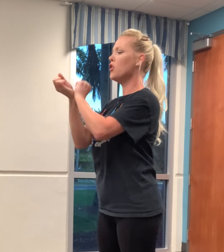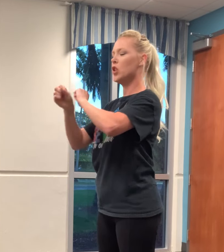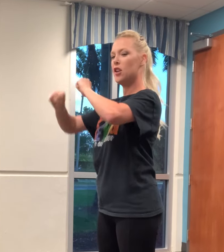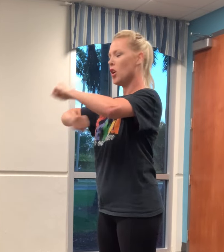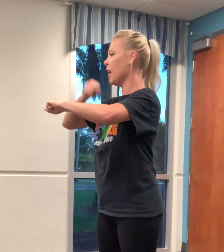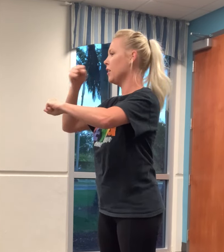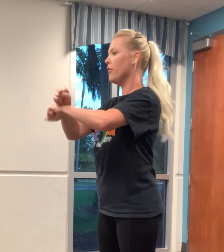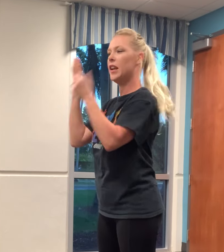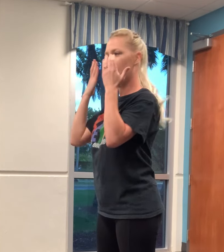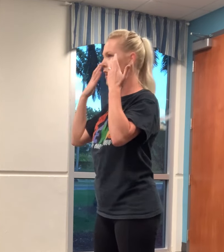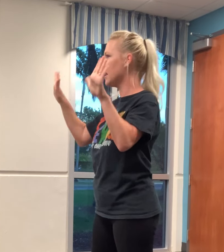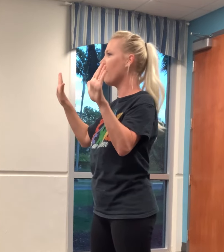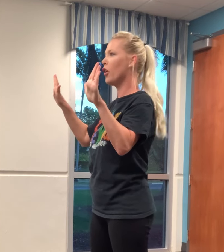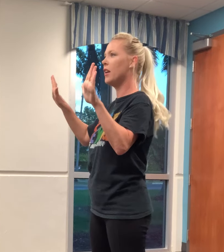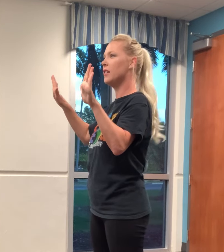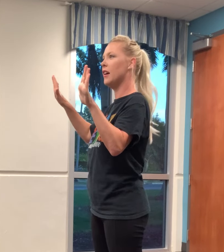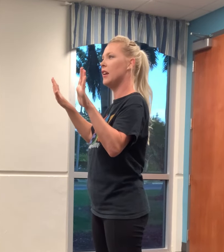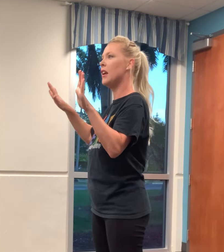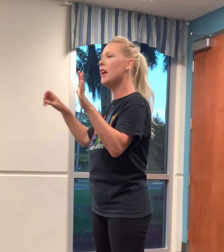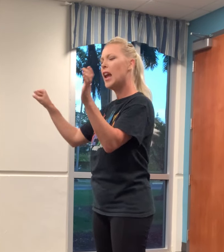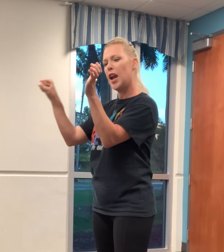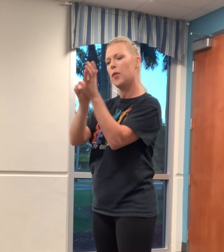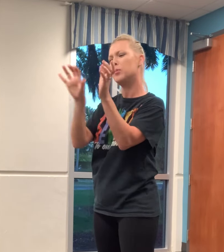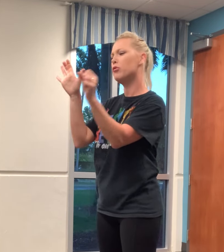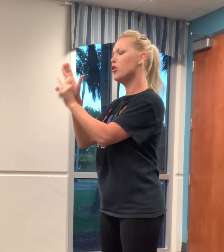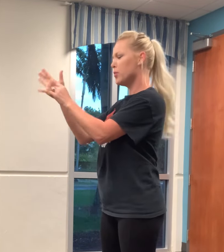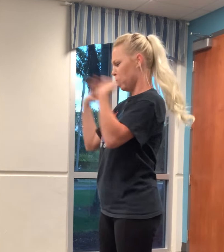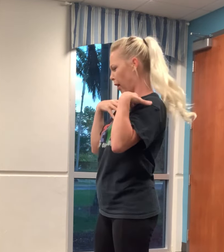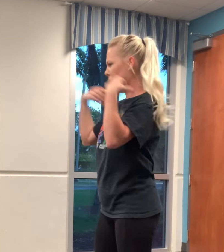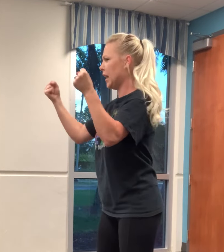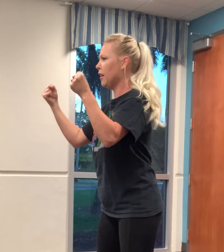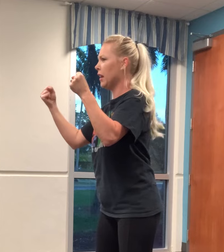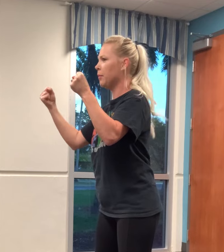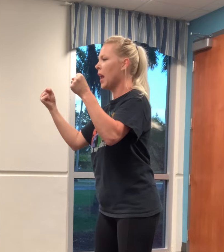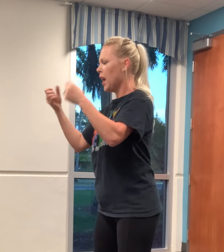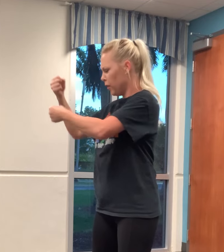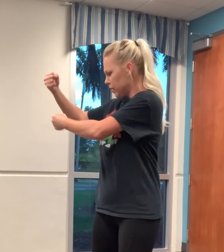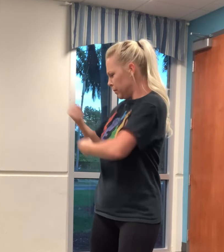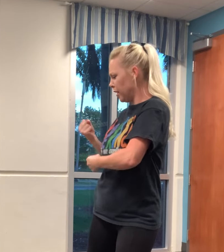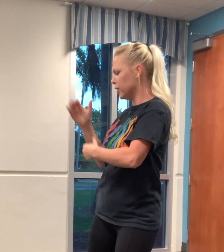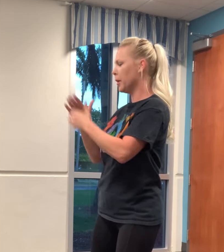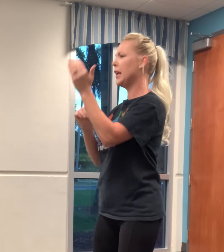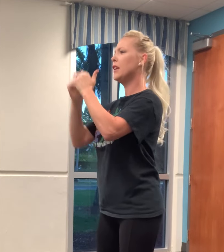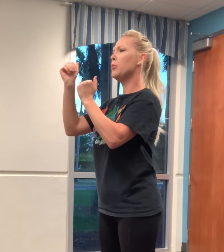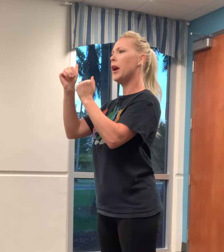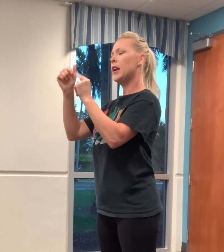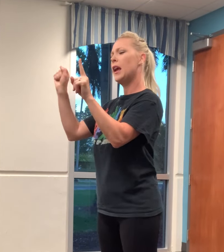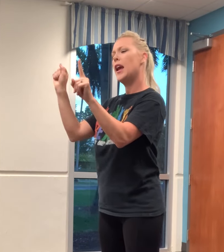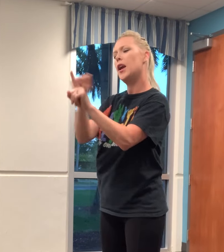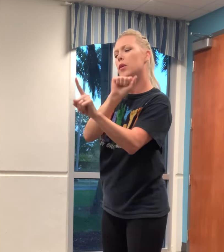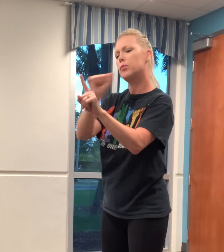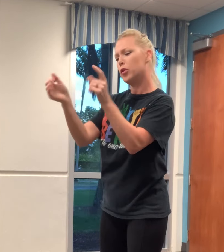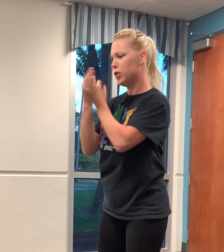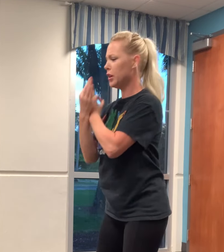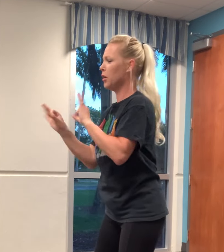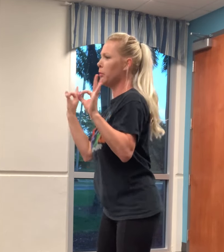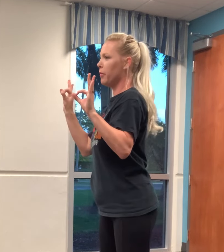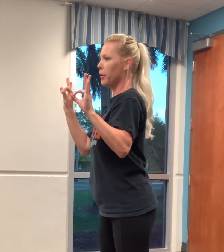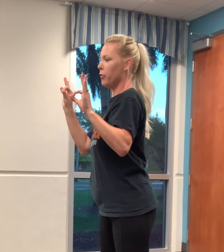unchanged, undefeated, and never undone. He was bruised, but brought healing. He was pierced, but eased pain. He was persecuted, but brought